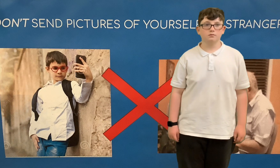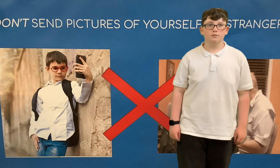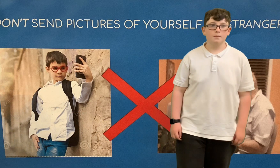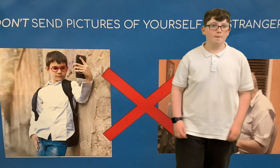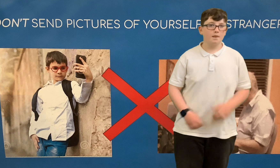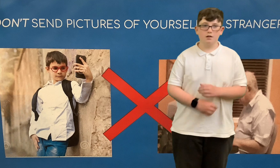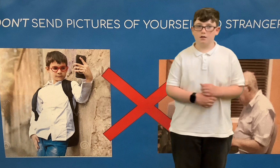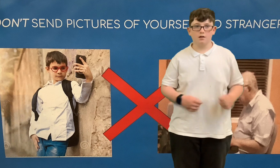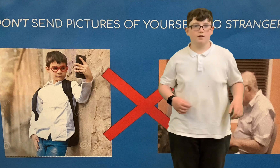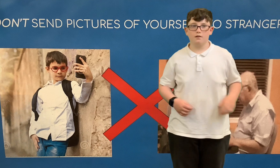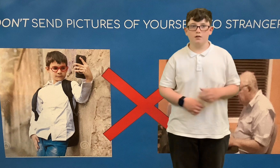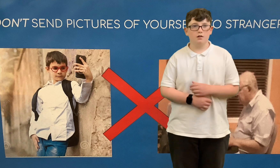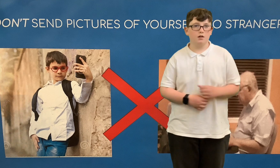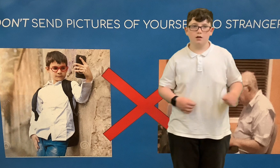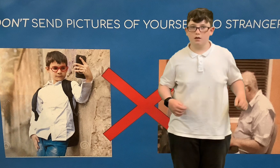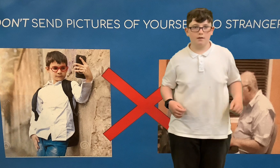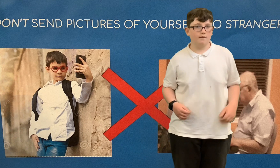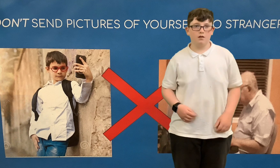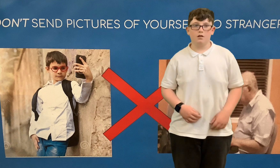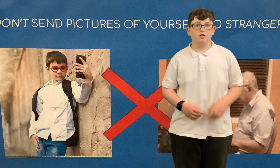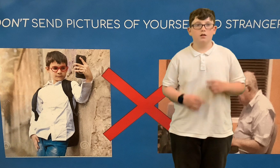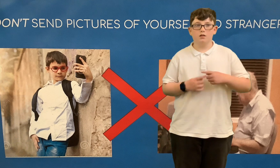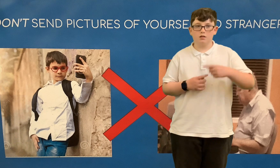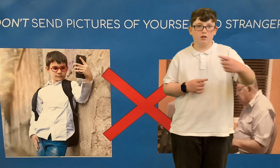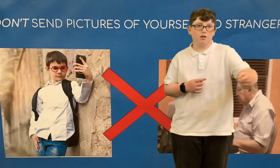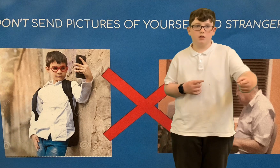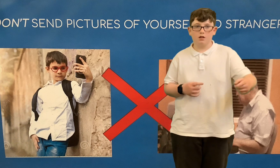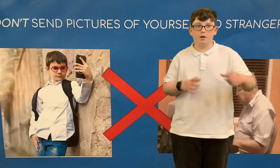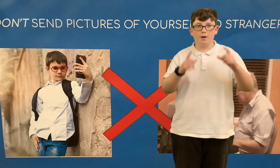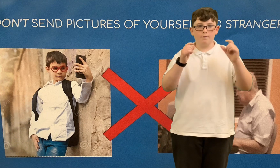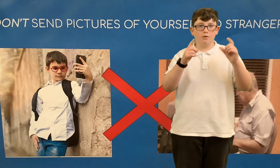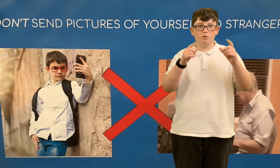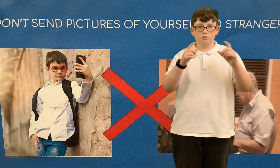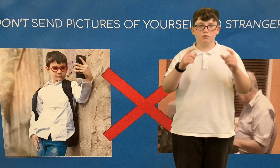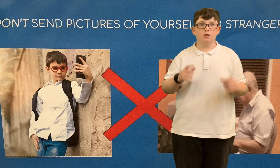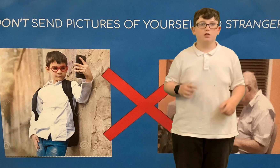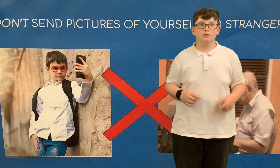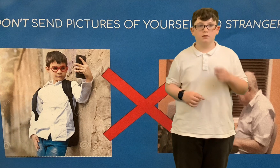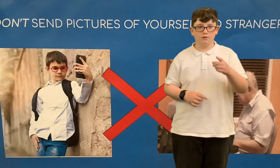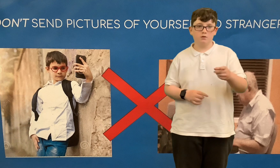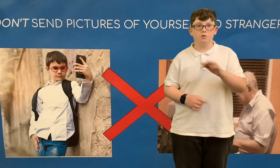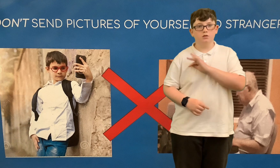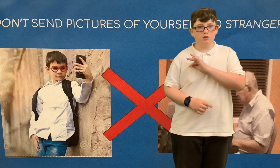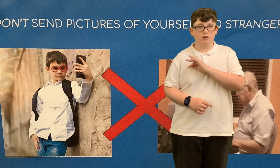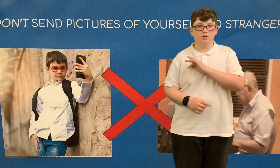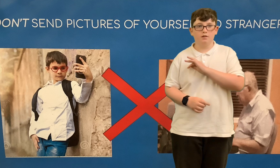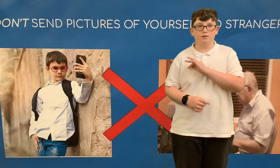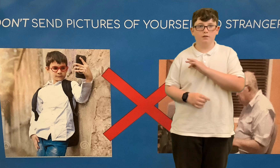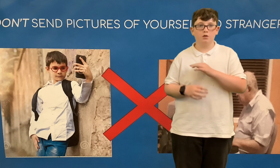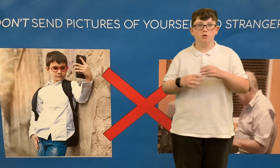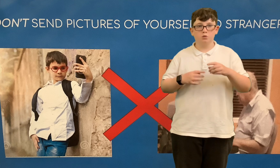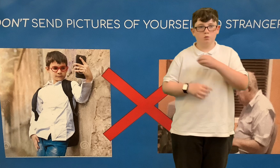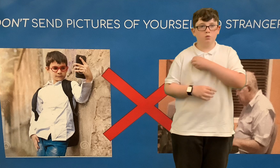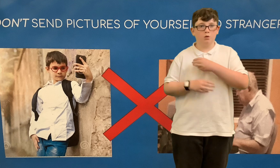Never, never send photos of yourself to strangers,